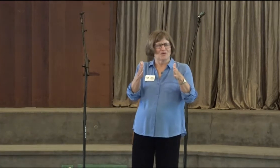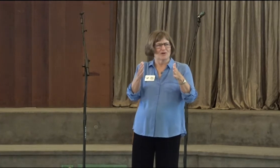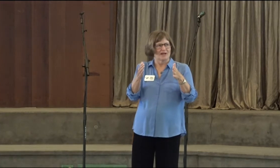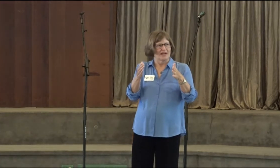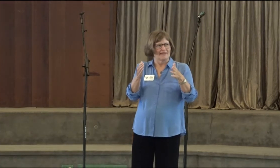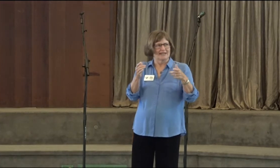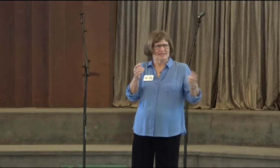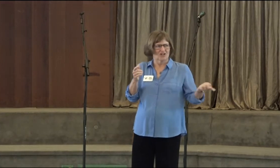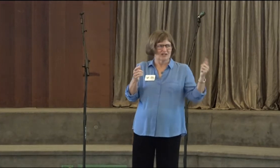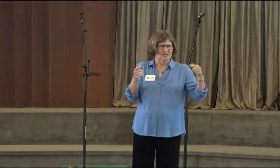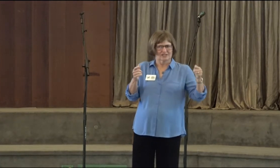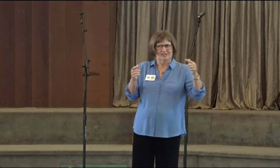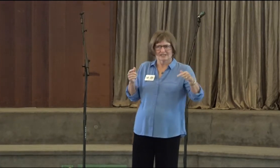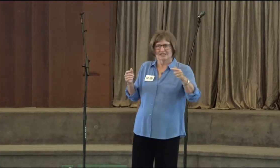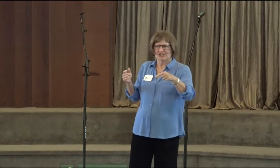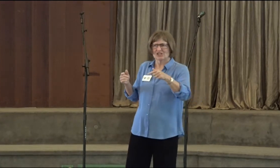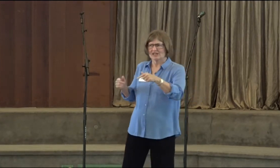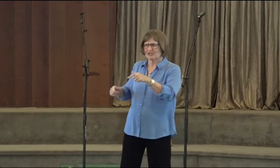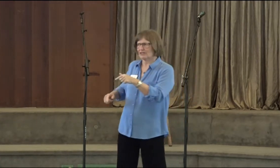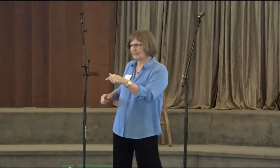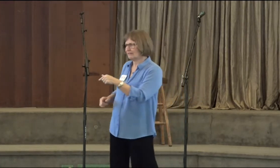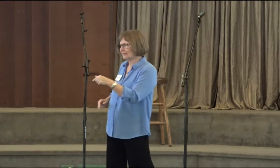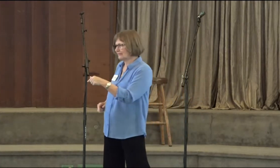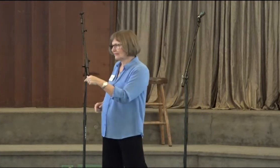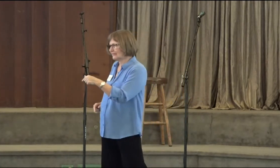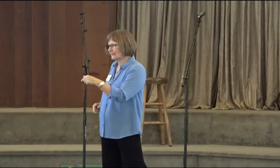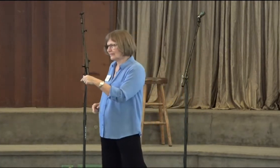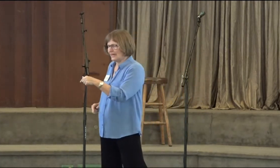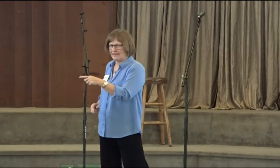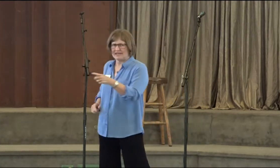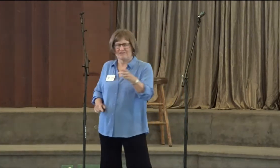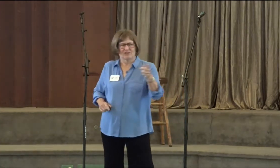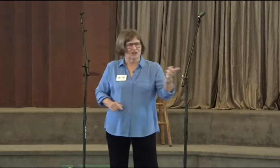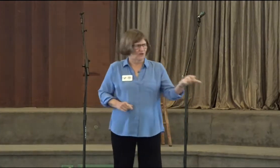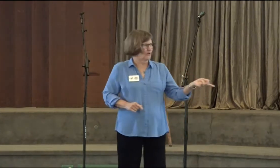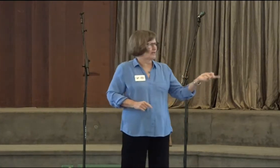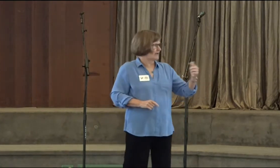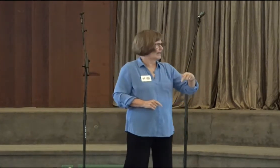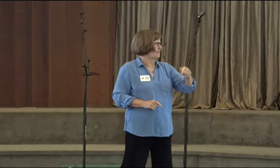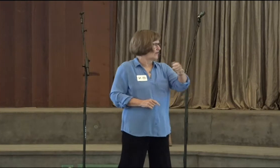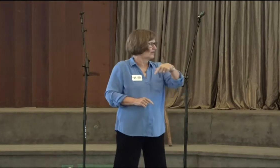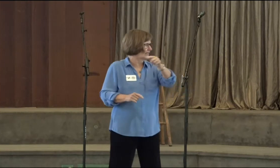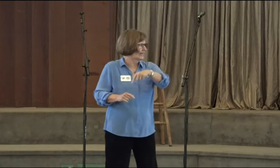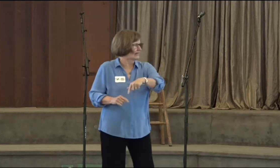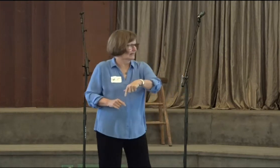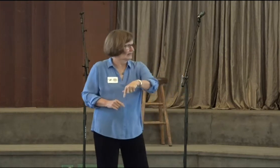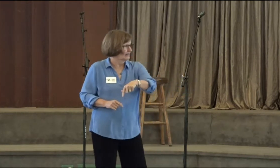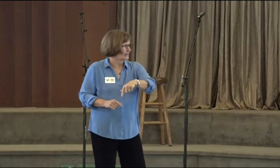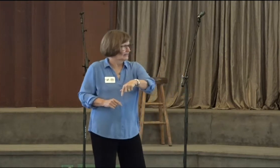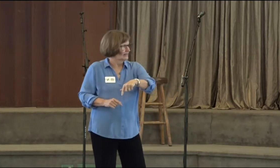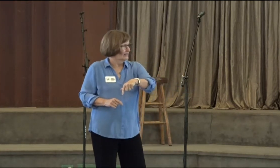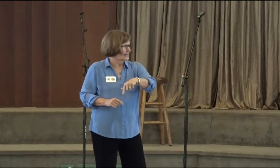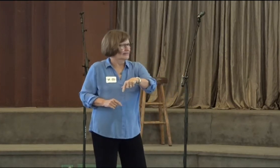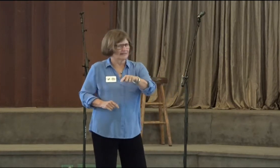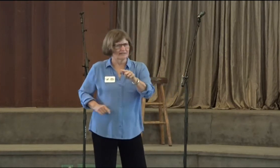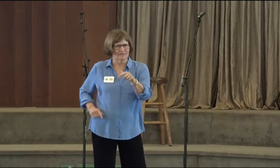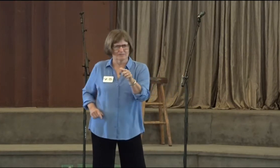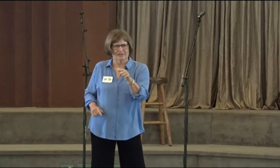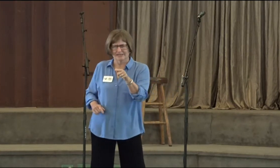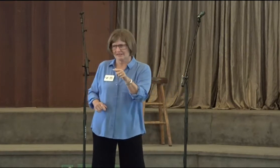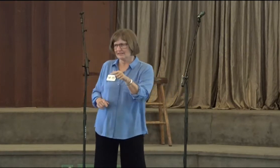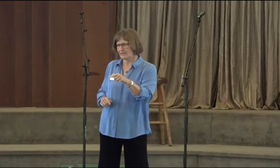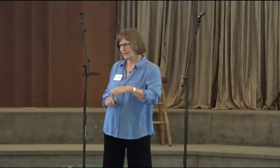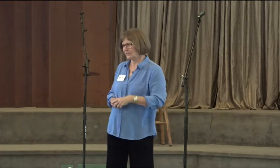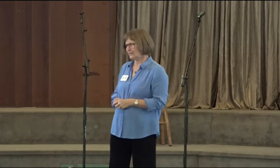know that his consciousness is changing. that even though he might fall again, he's in a